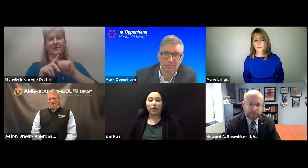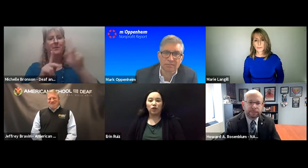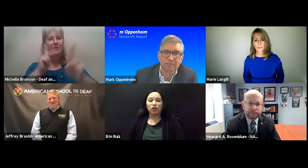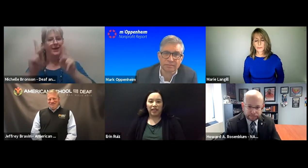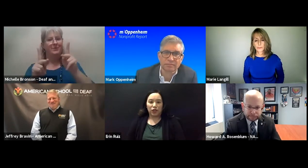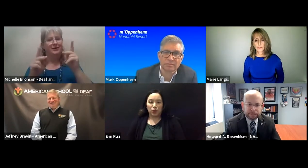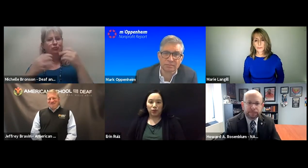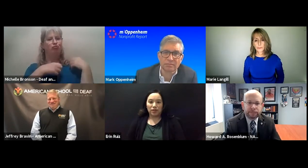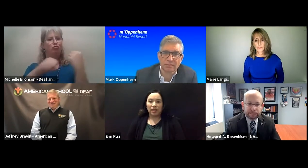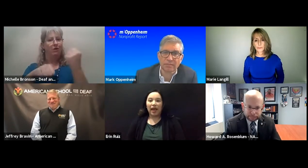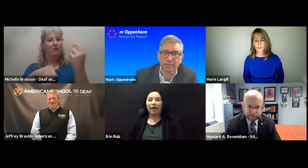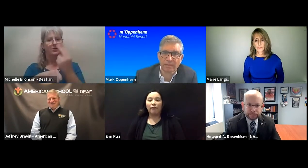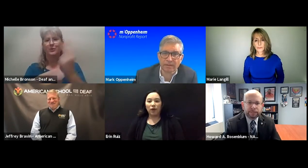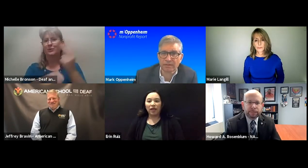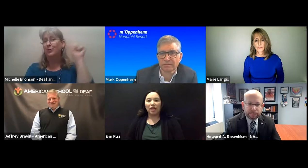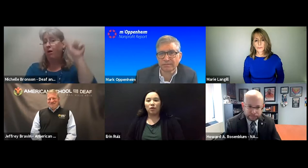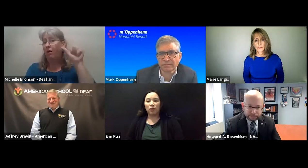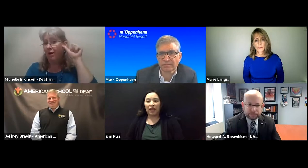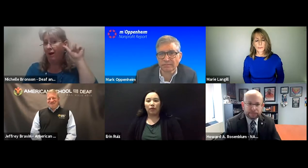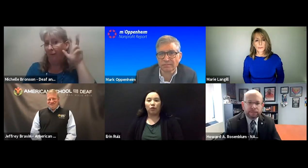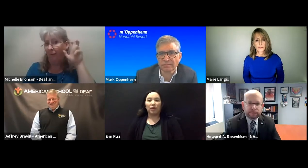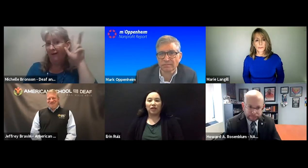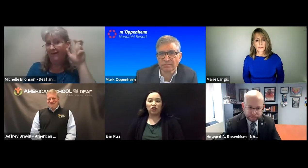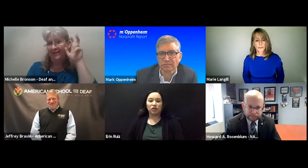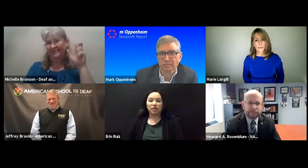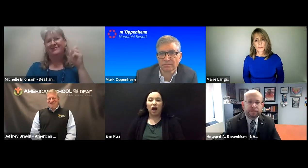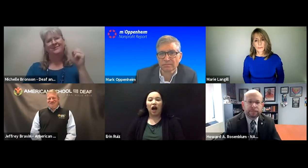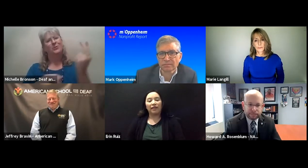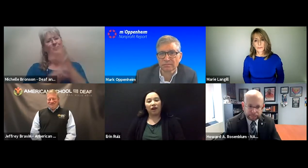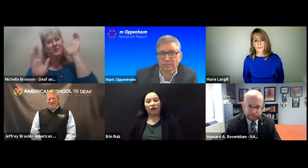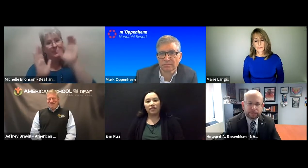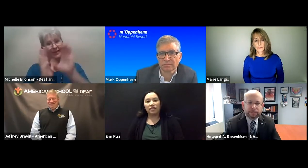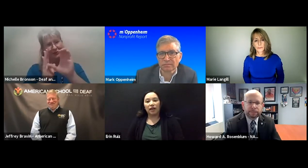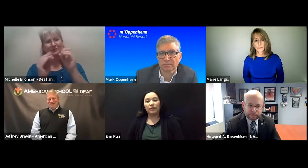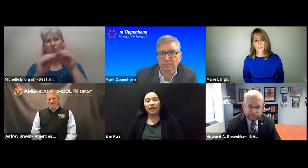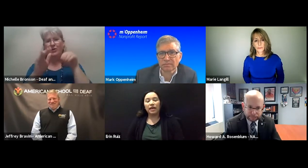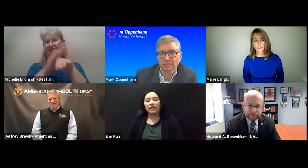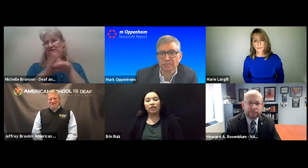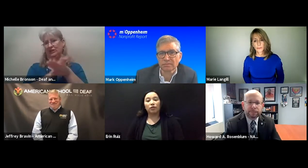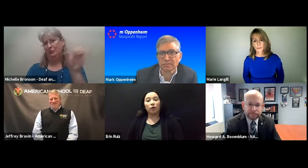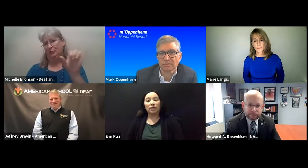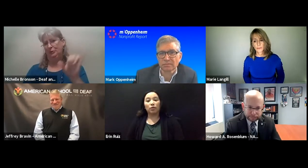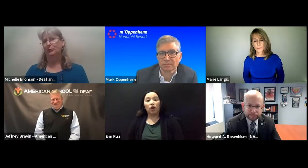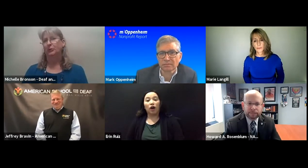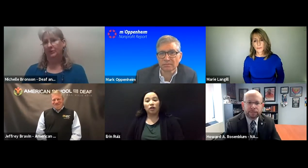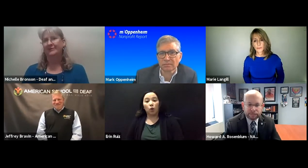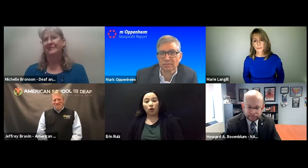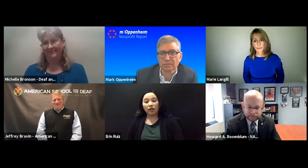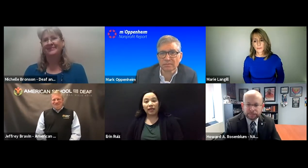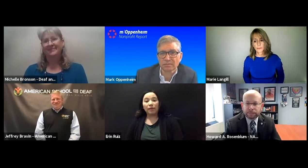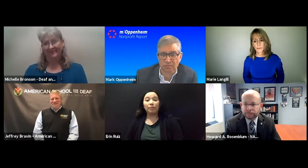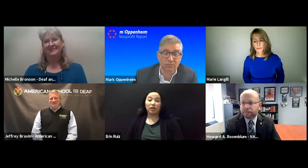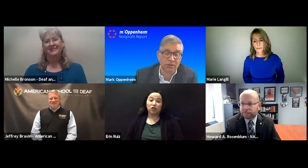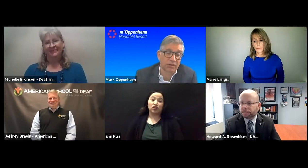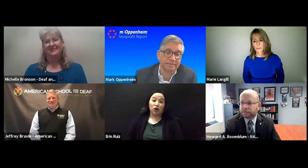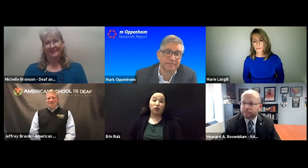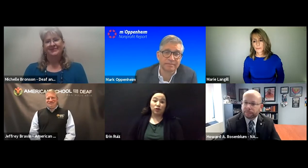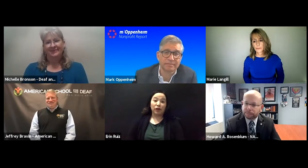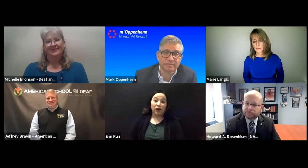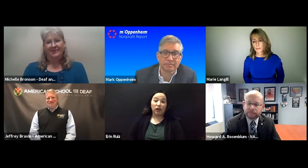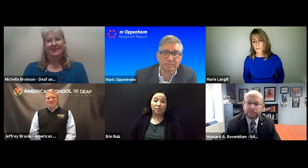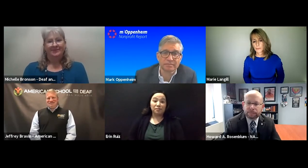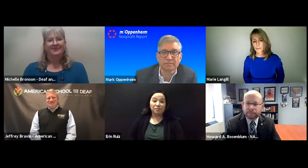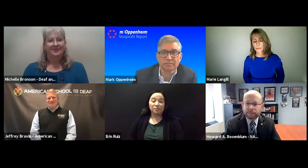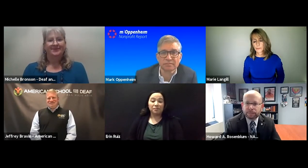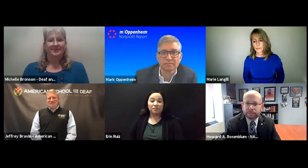matter the language that they use. Everyone can communicate through pictures. I think oftentimes things are focused more auditorily, but pictures are